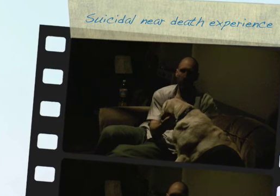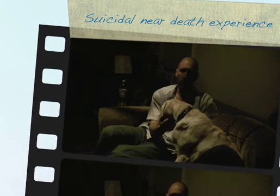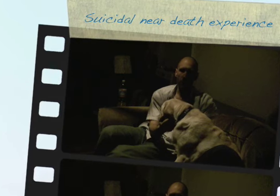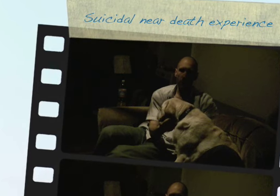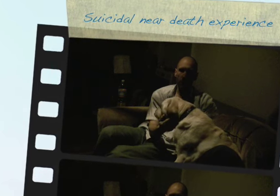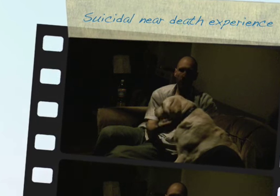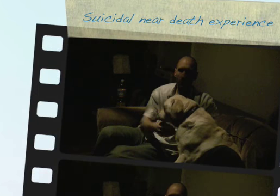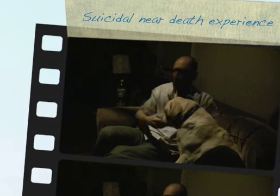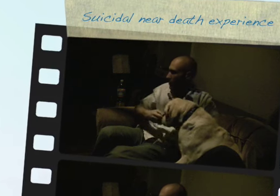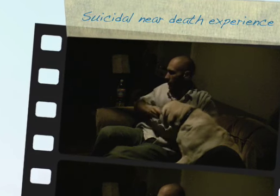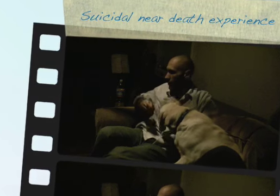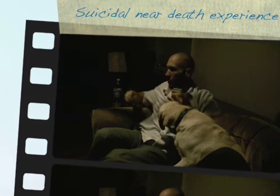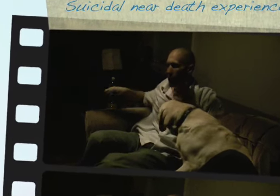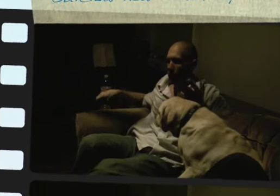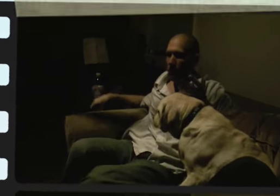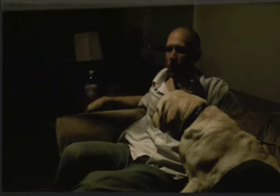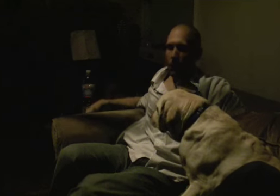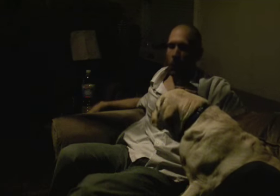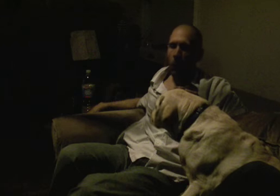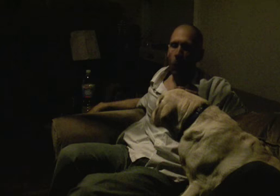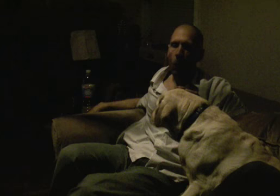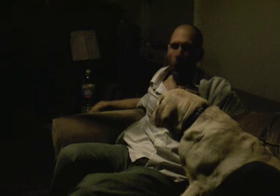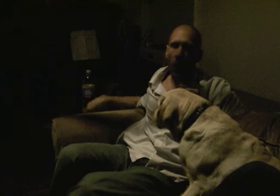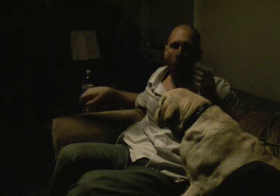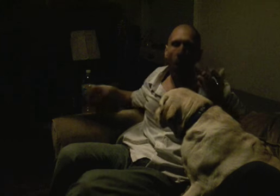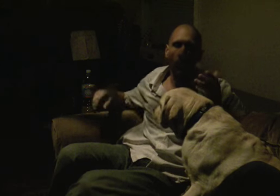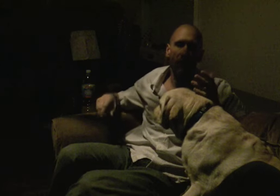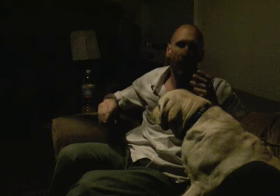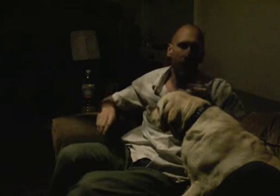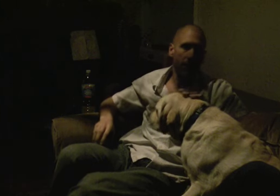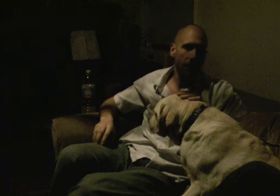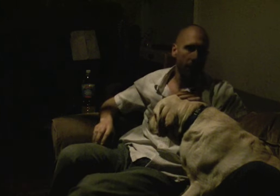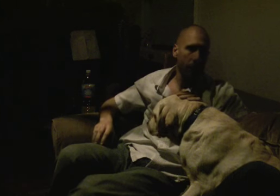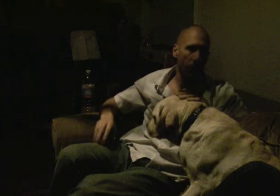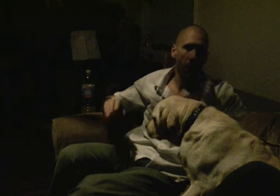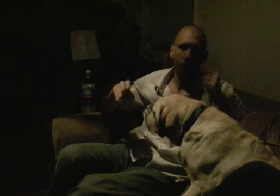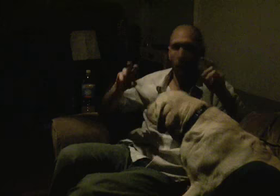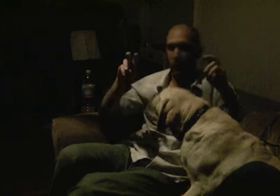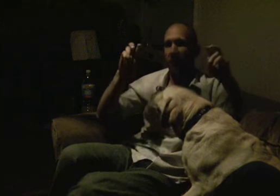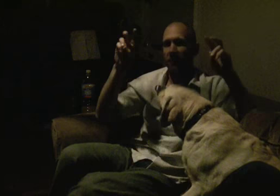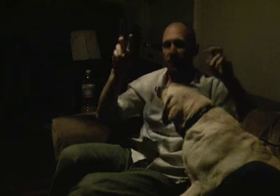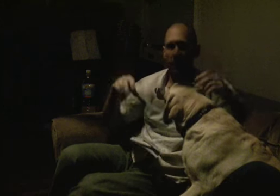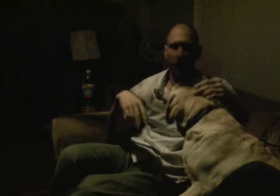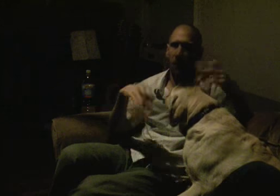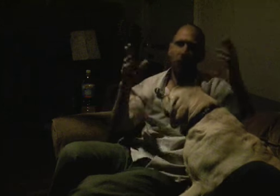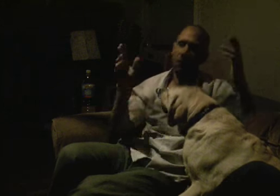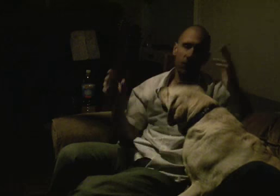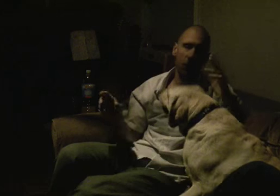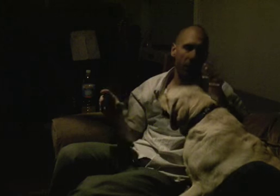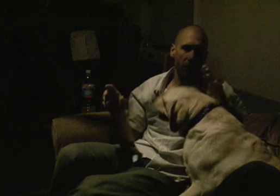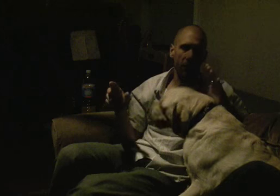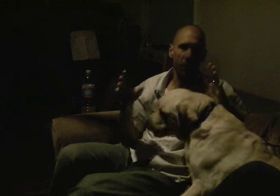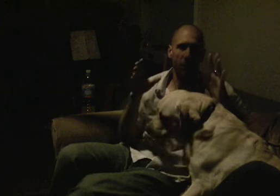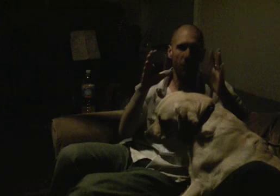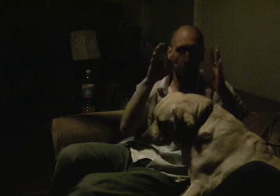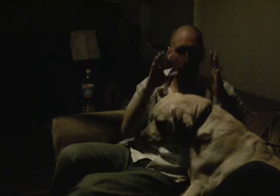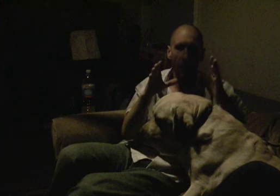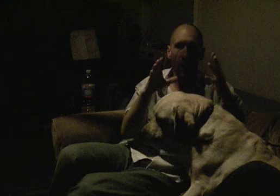I almost died, when I tasted death. I mean, I've put it so many ridiculous ways, but when